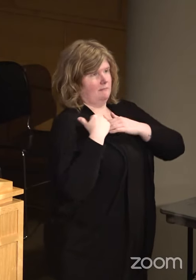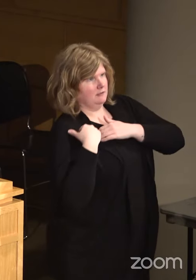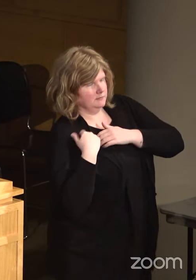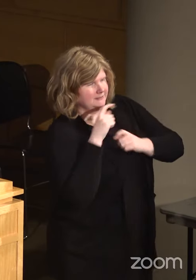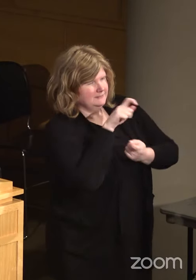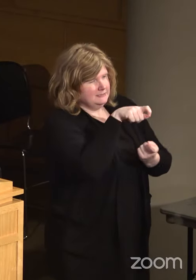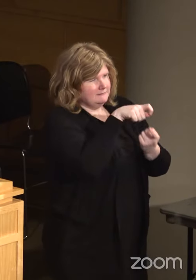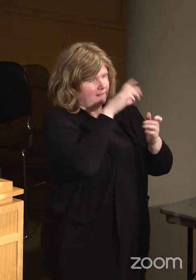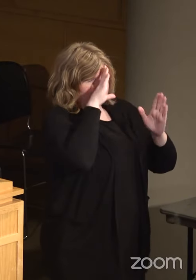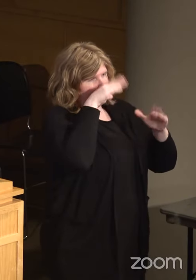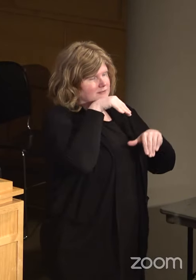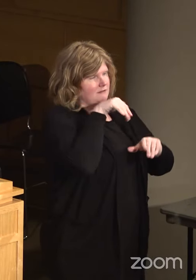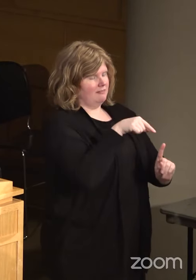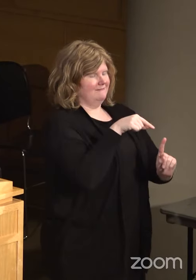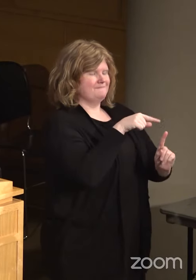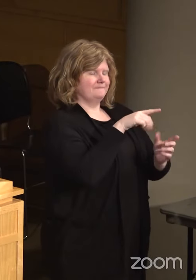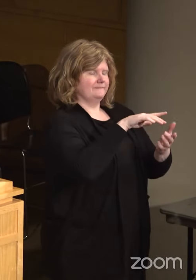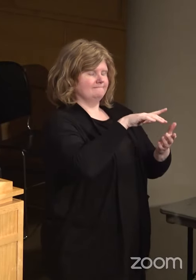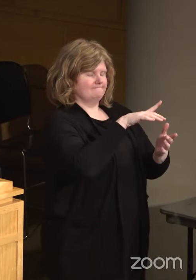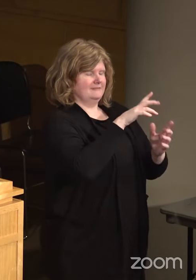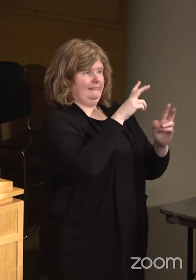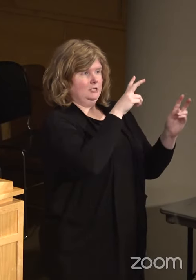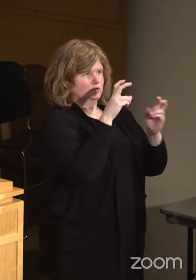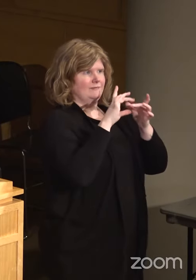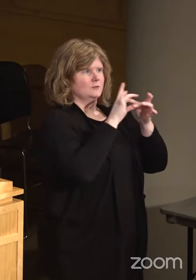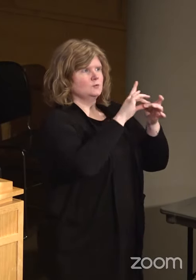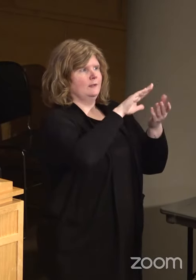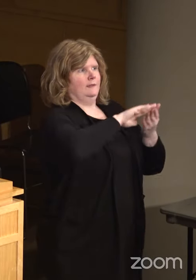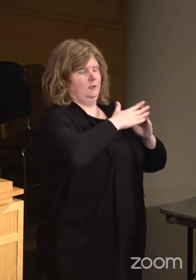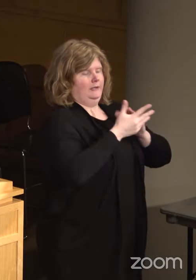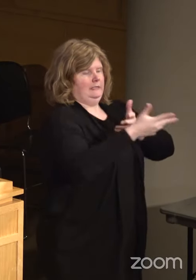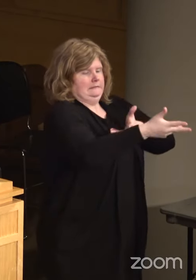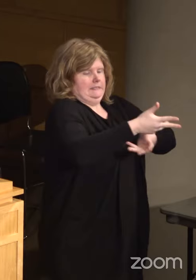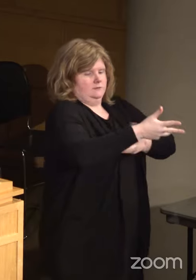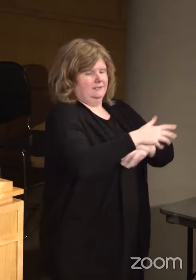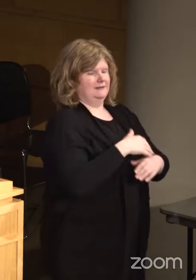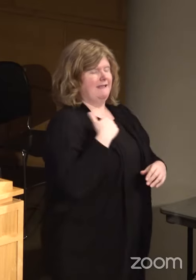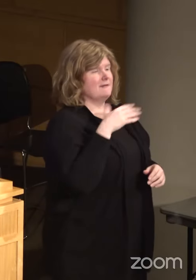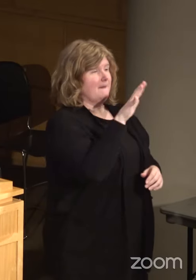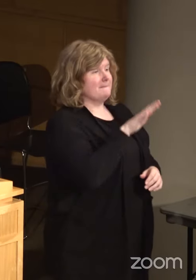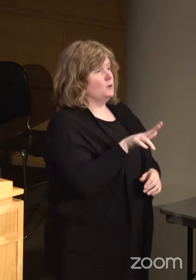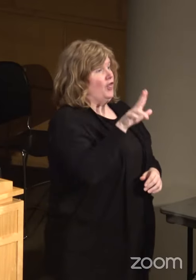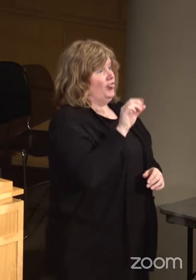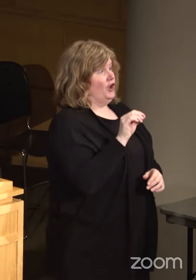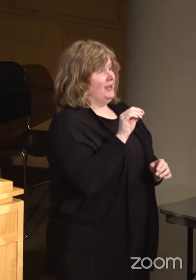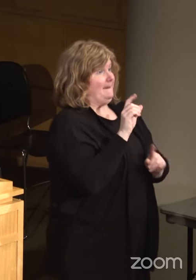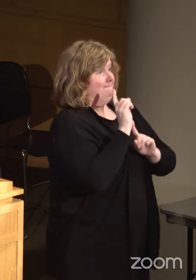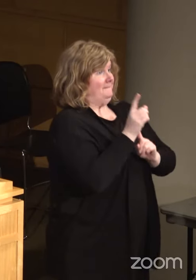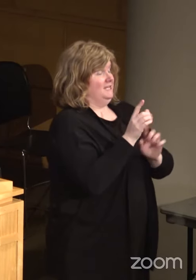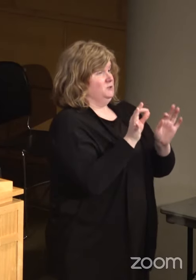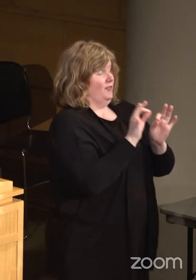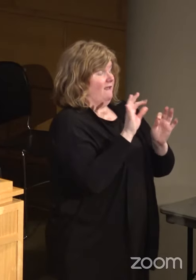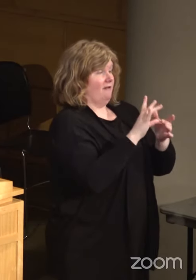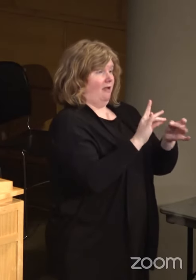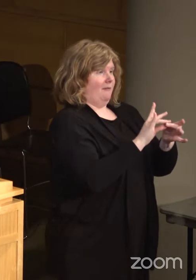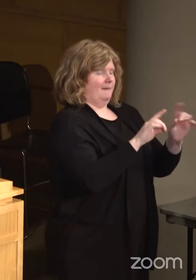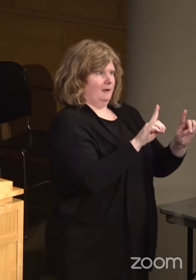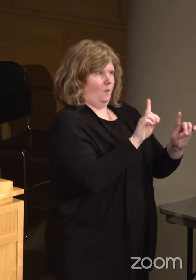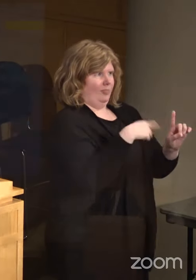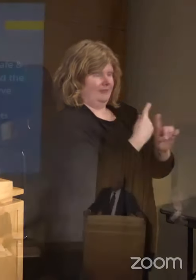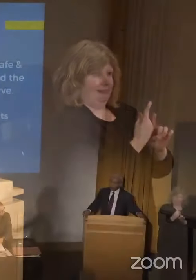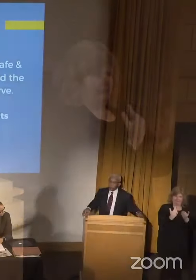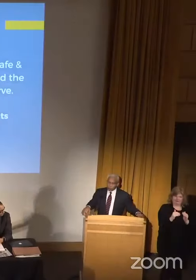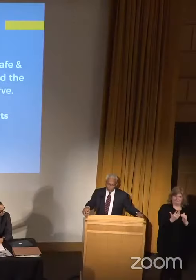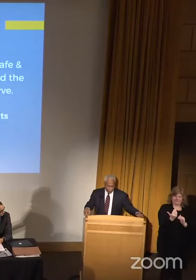focusing on the issue of community engagement. I have about 30 minutes worth of remarks, but I only have 15 minutes of time,